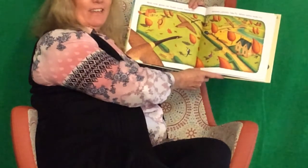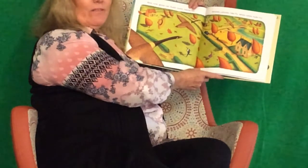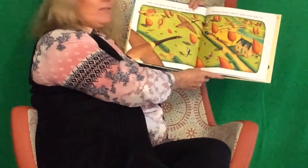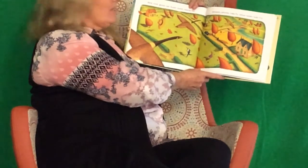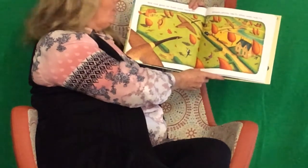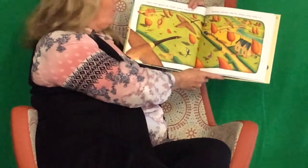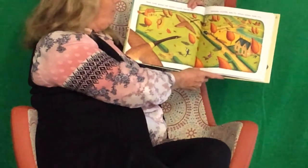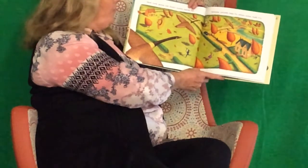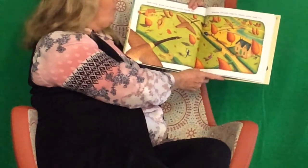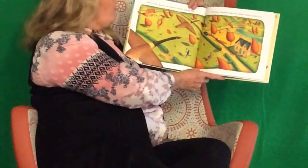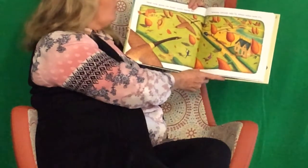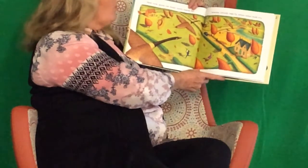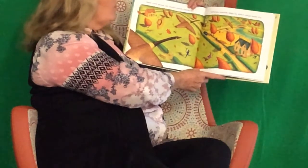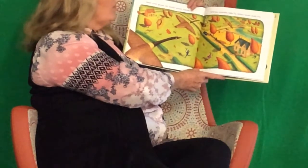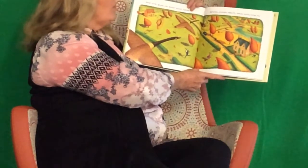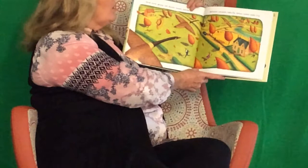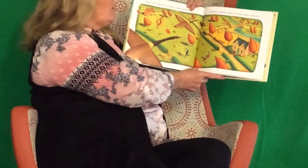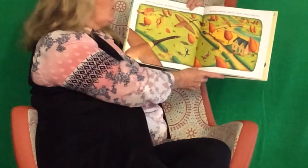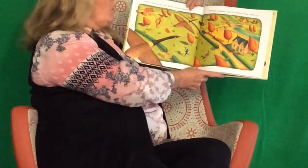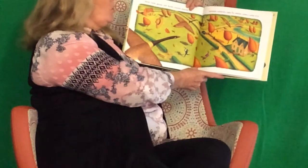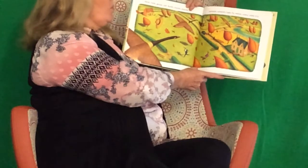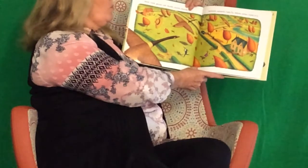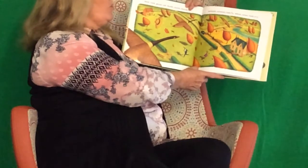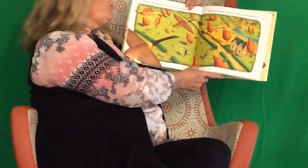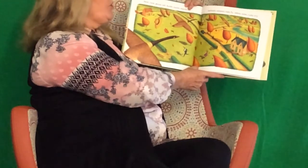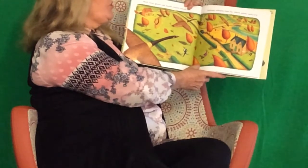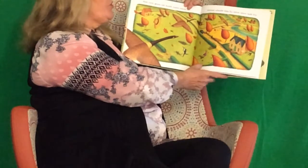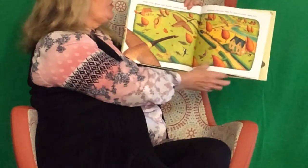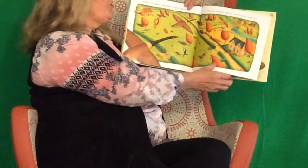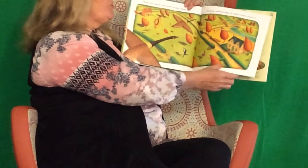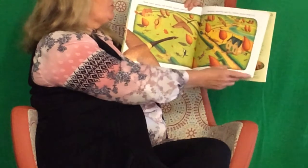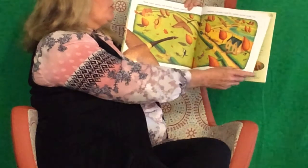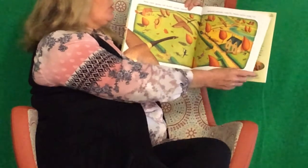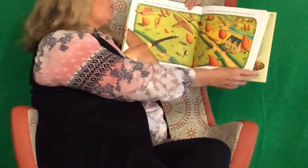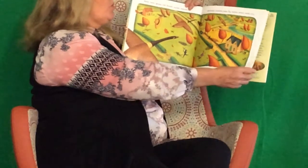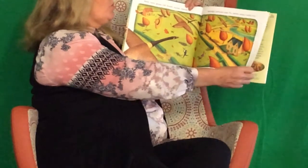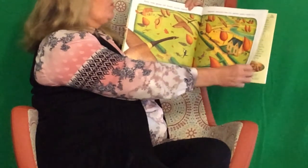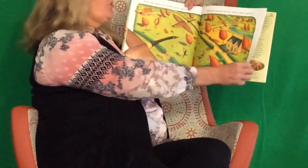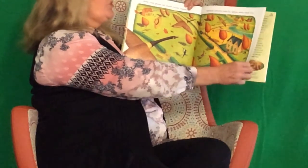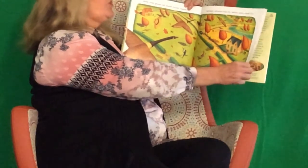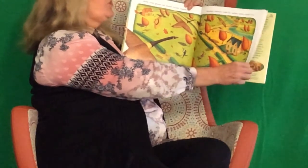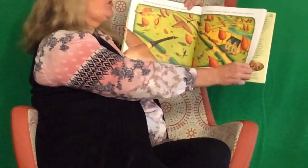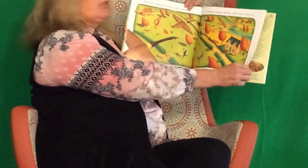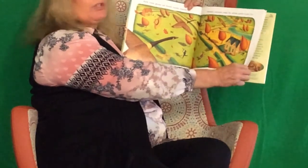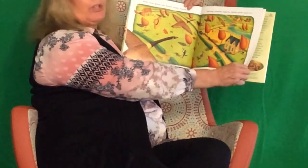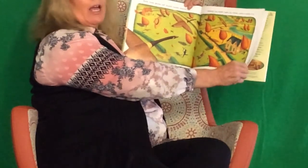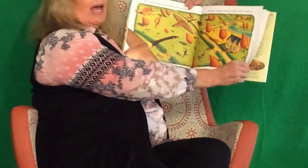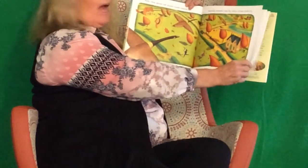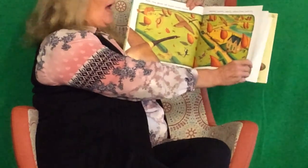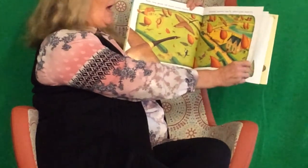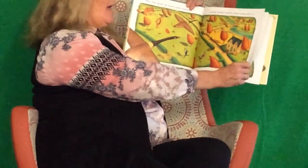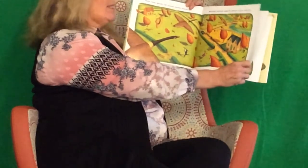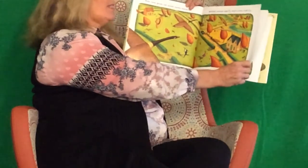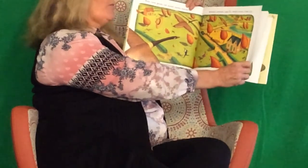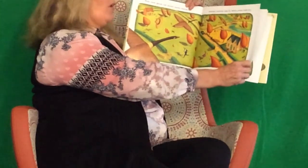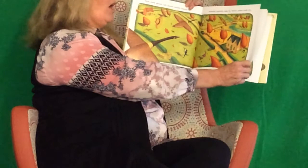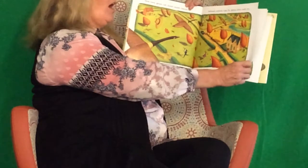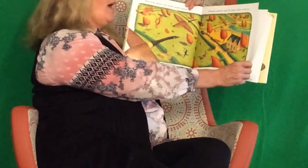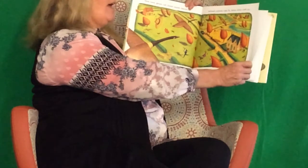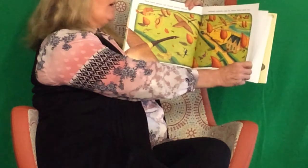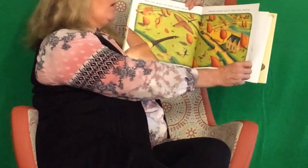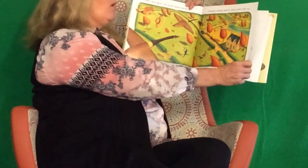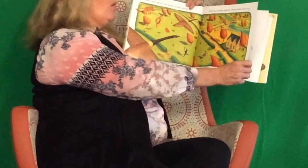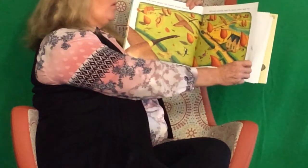Leaves fall. Swoosh, swoosh. Hats